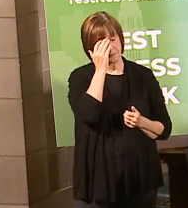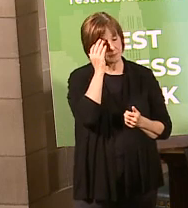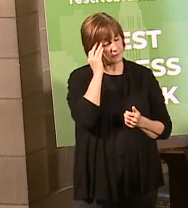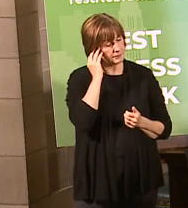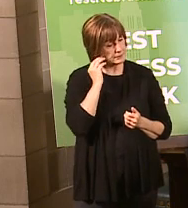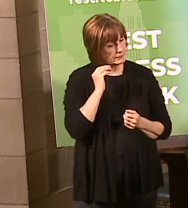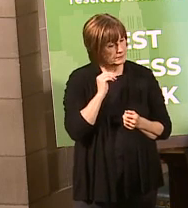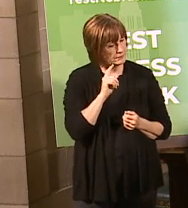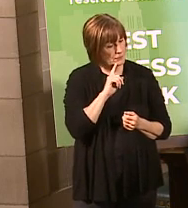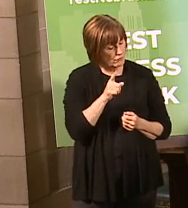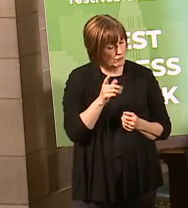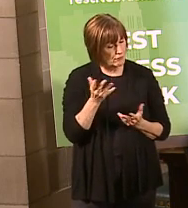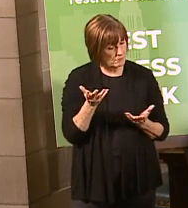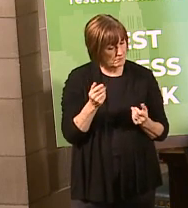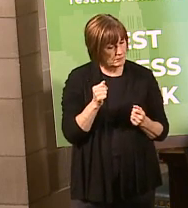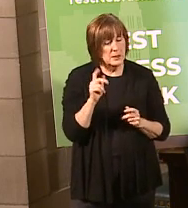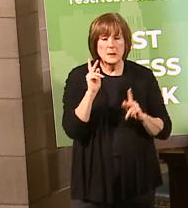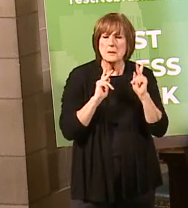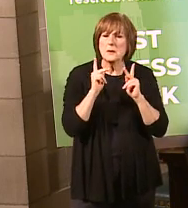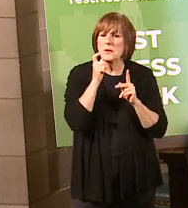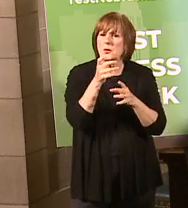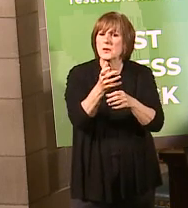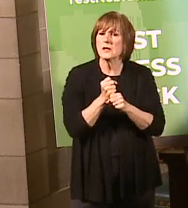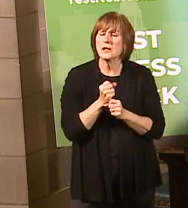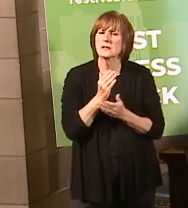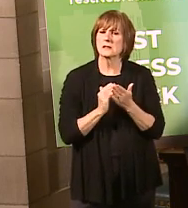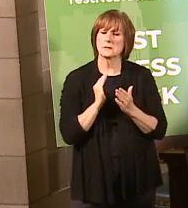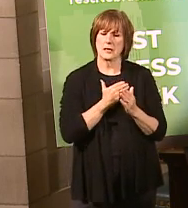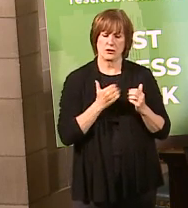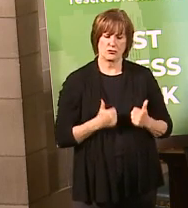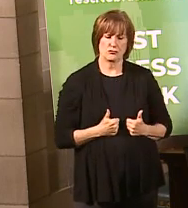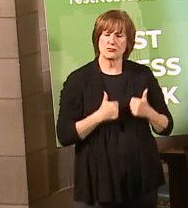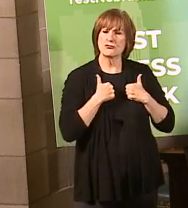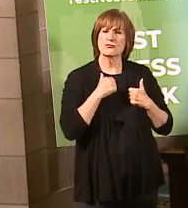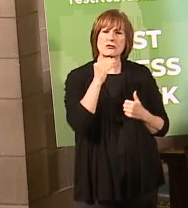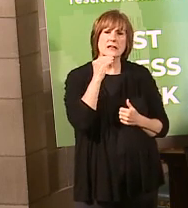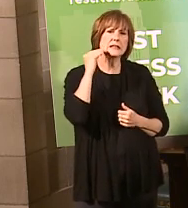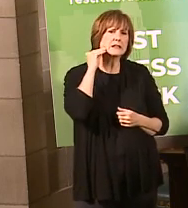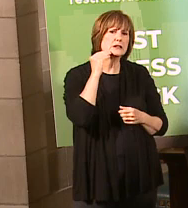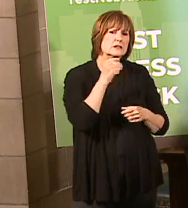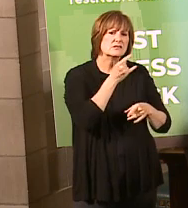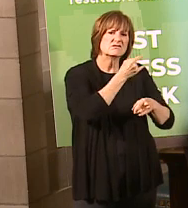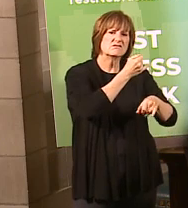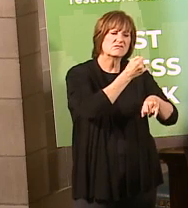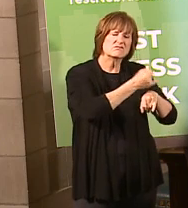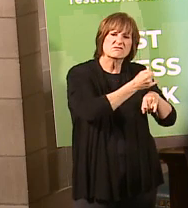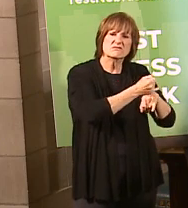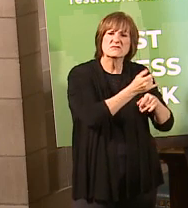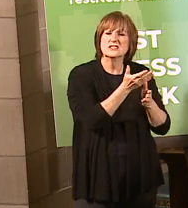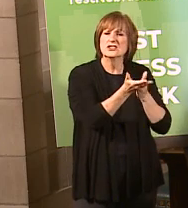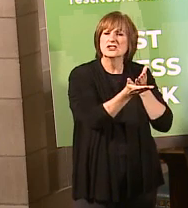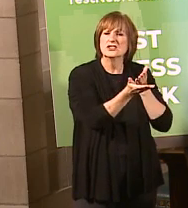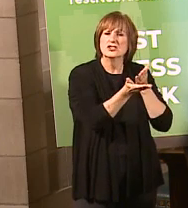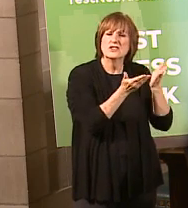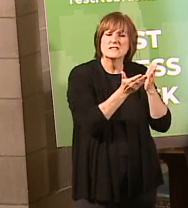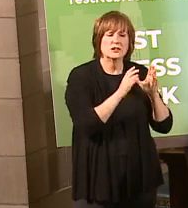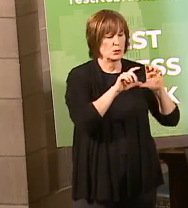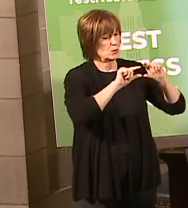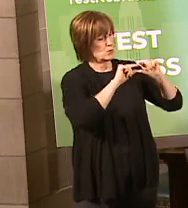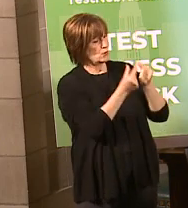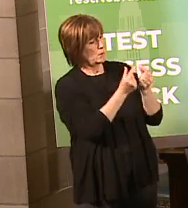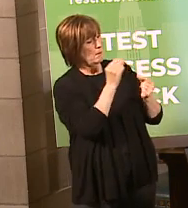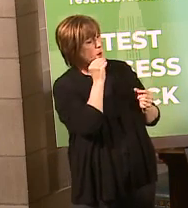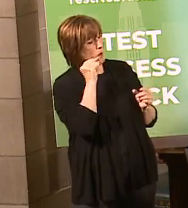settings. Folks that receive some of our residential services or folks will call them sometimes group home or congregate care